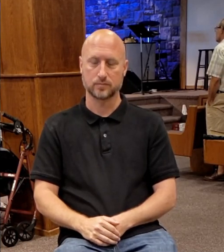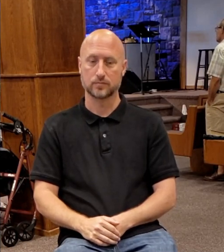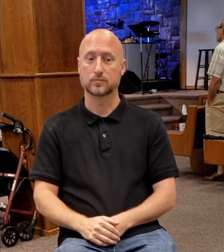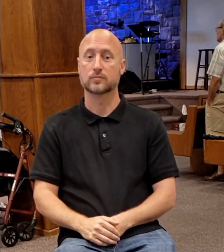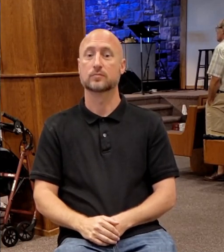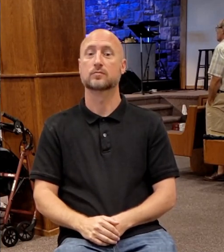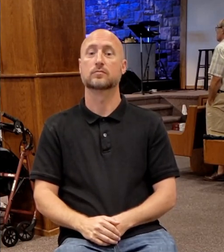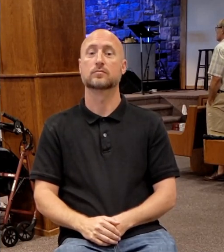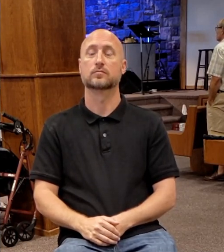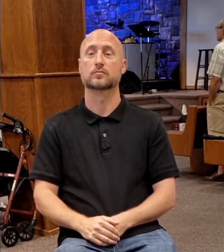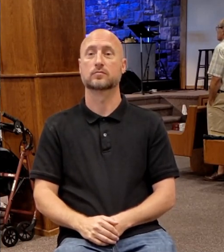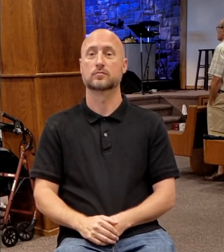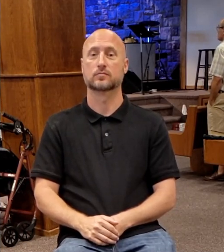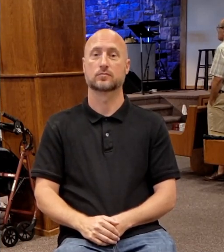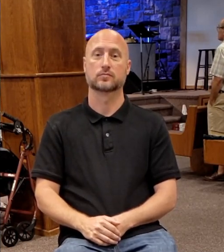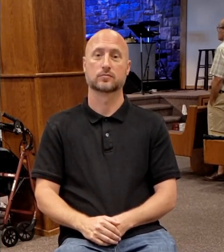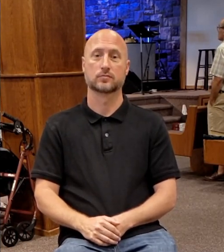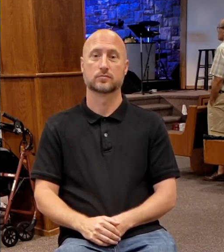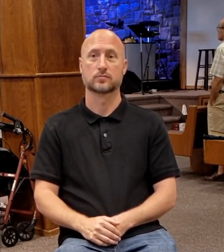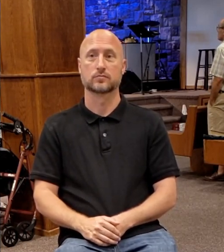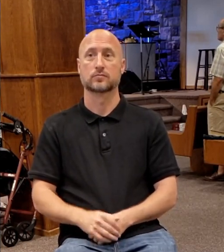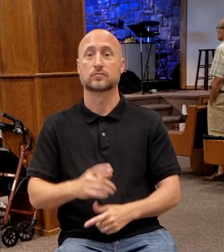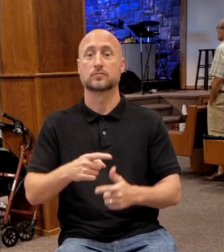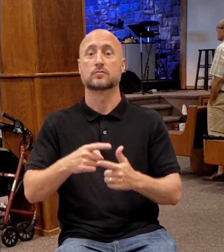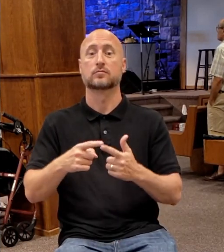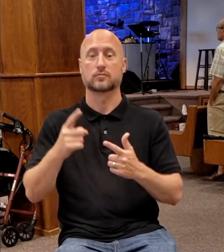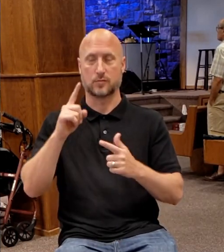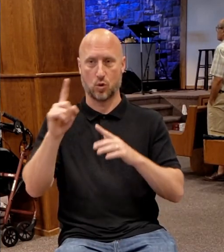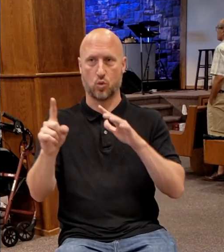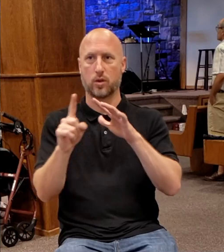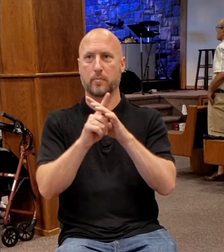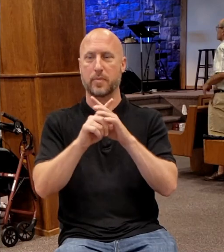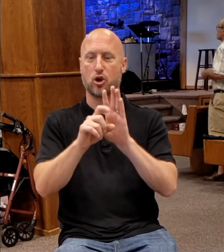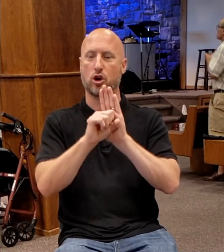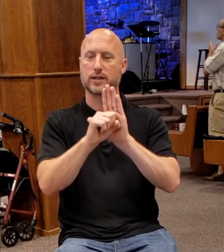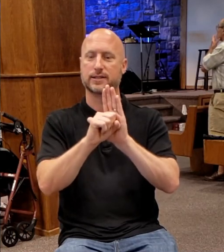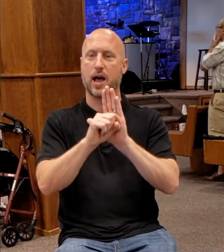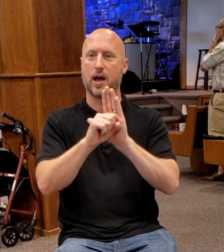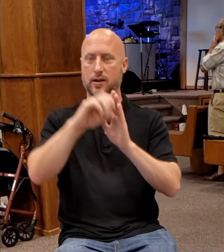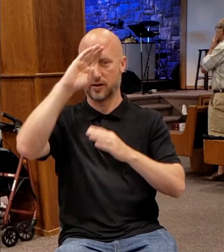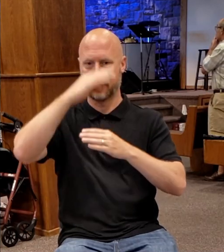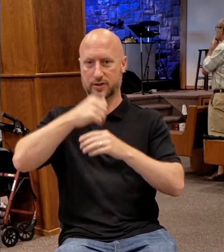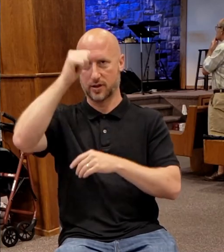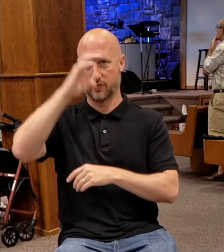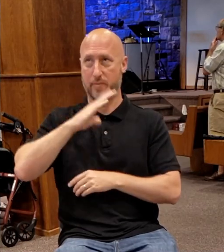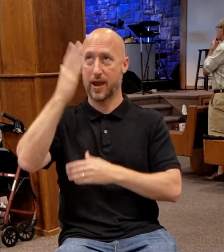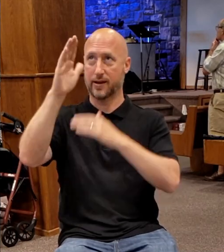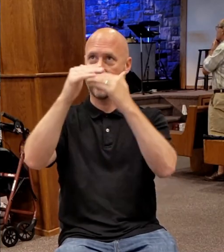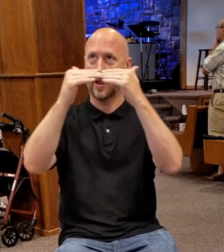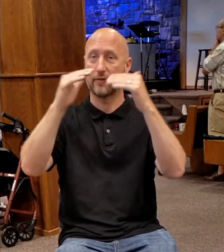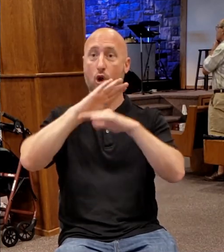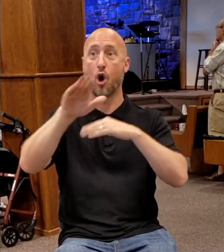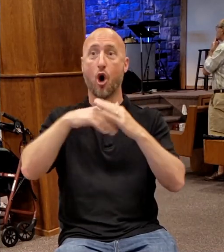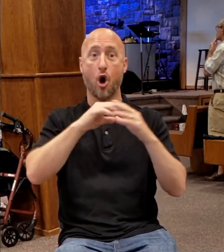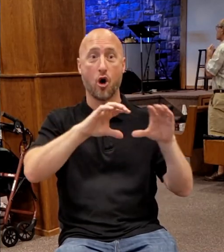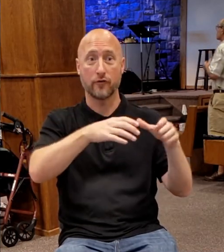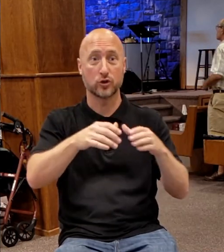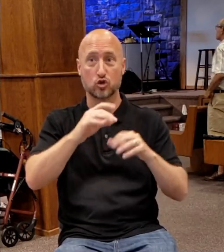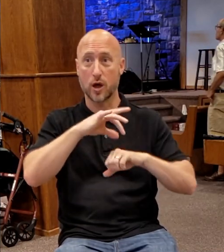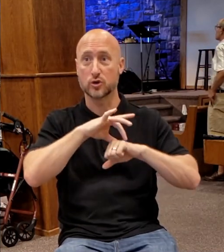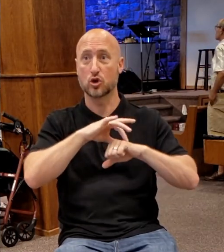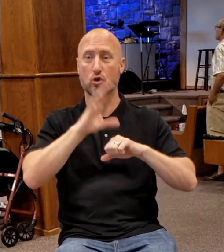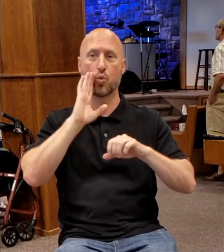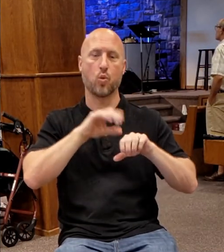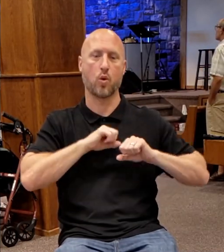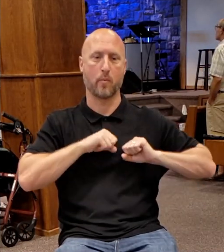And then shall they see, appear the sign of the son of man in heaven. Then shall all the tribes of the earth mourn because of